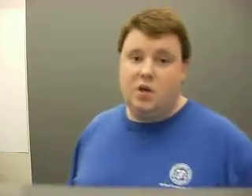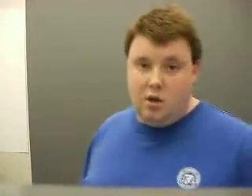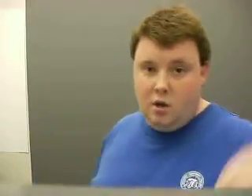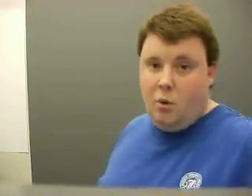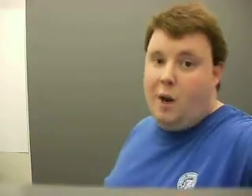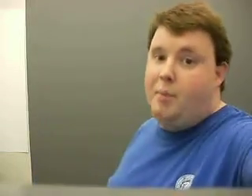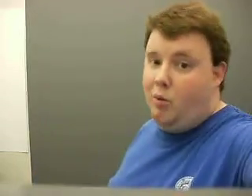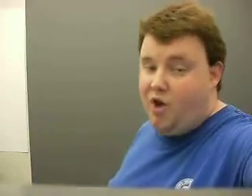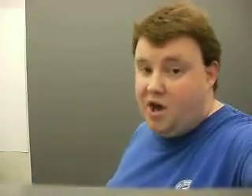What up Bo Thugs?